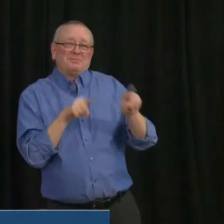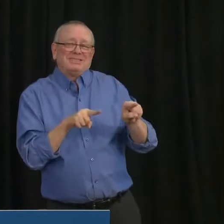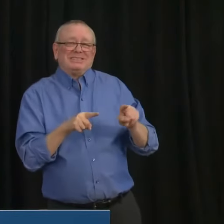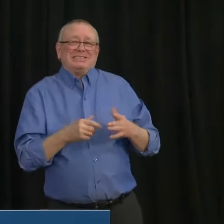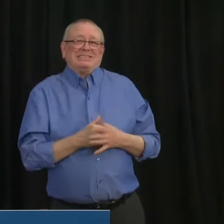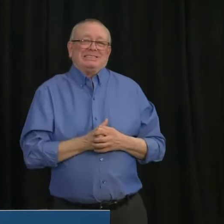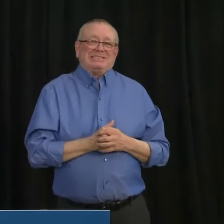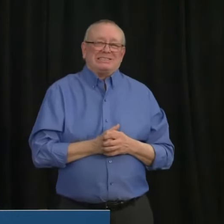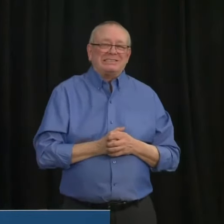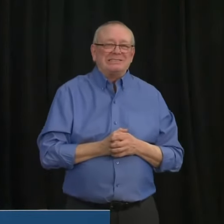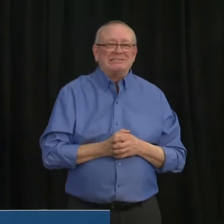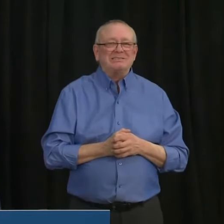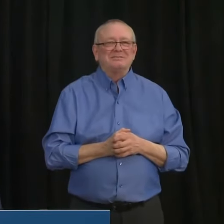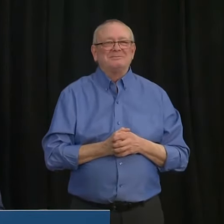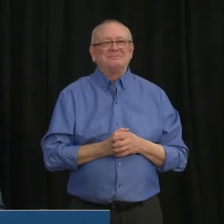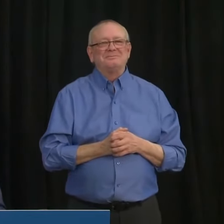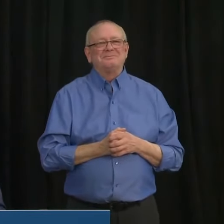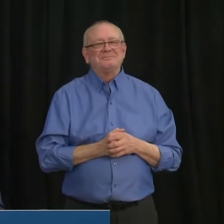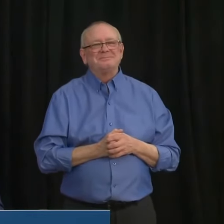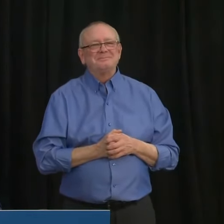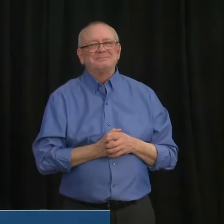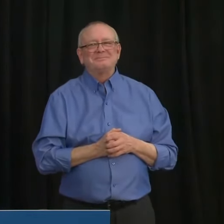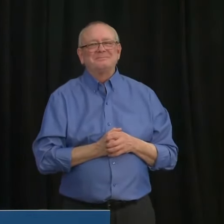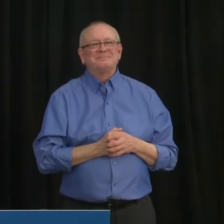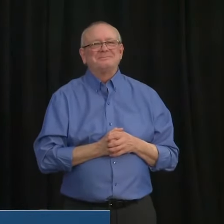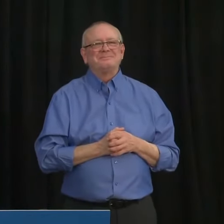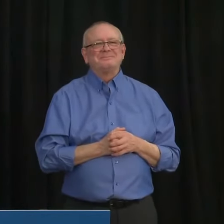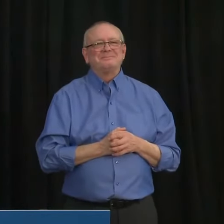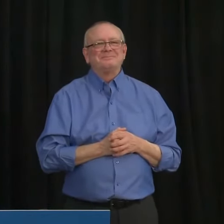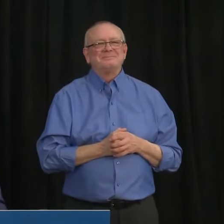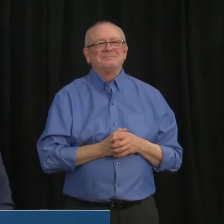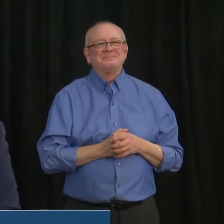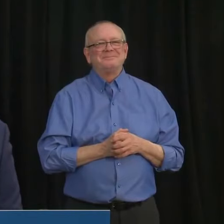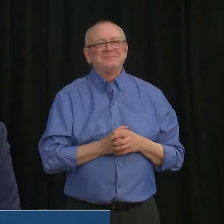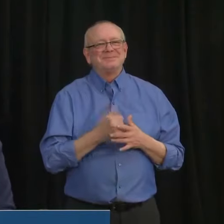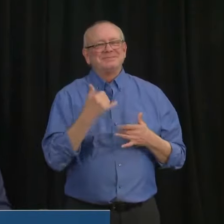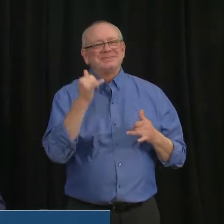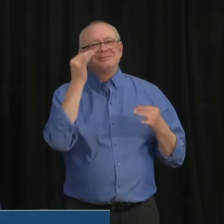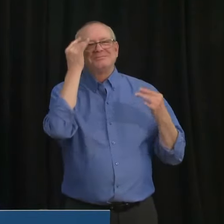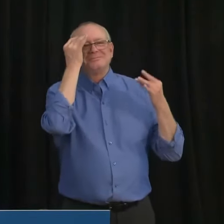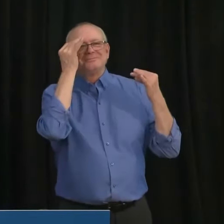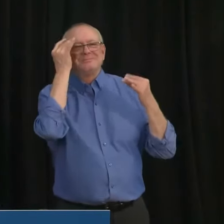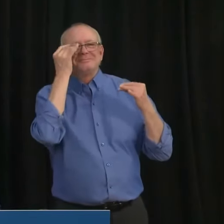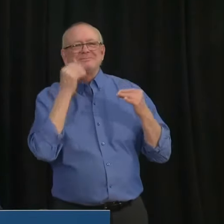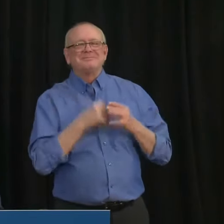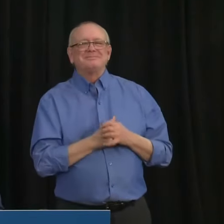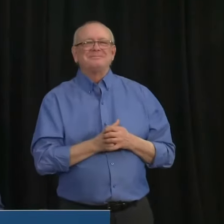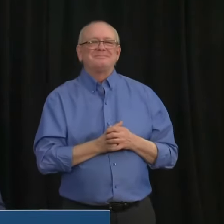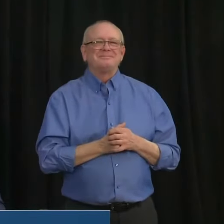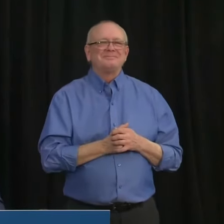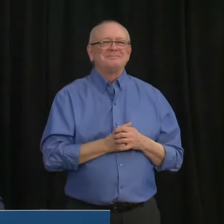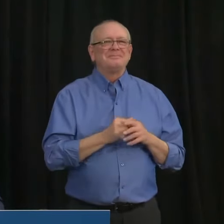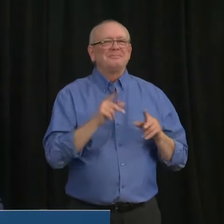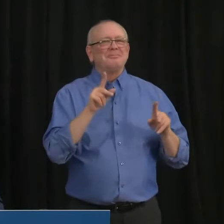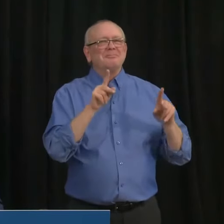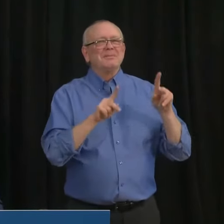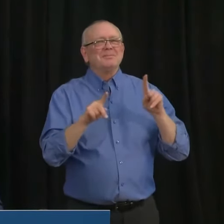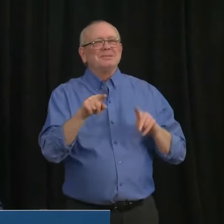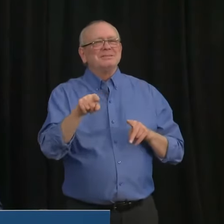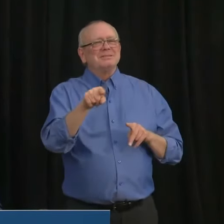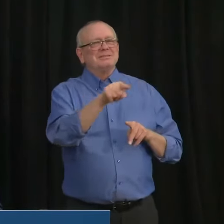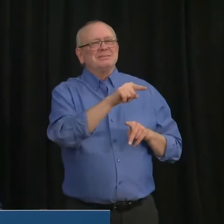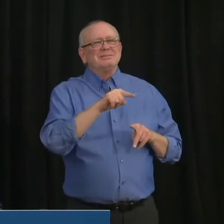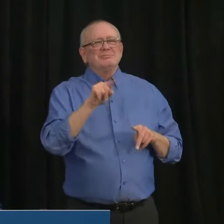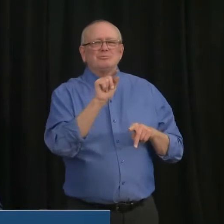would ask people who have the certainty of a paycheck, particularly a